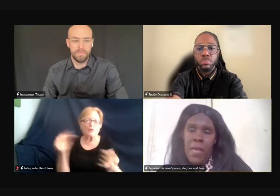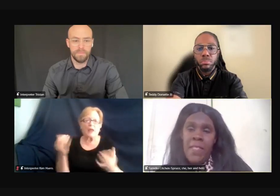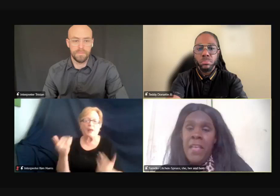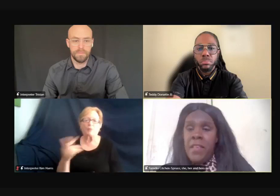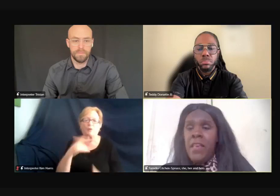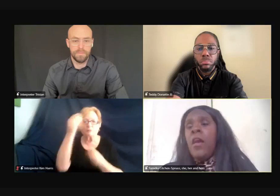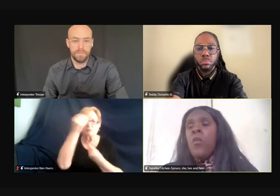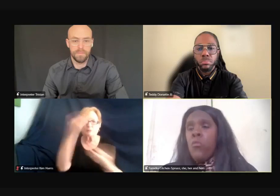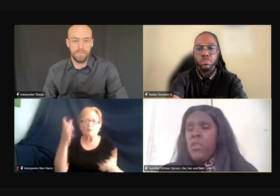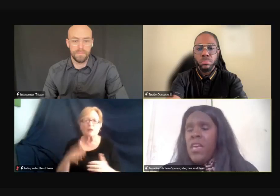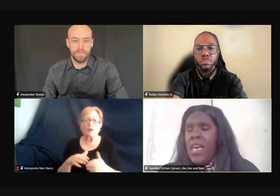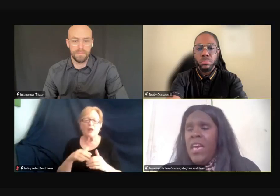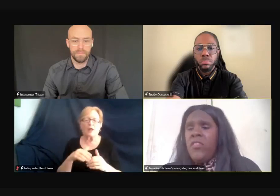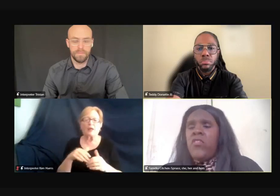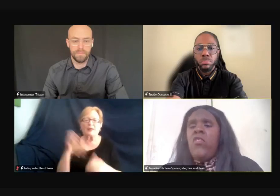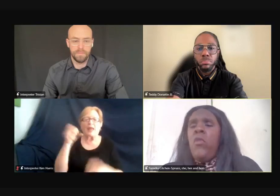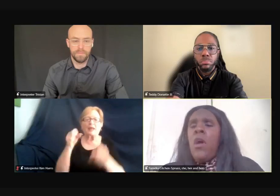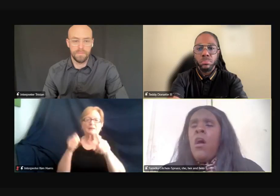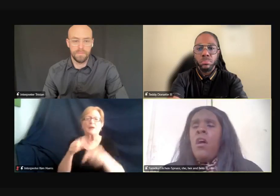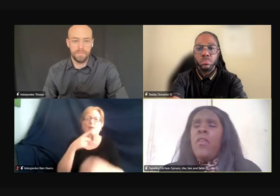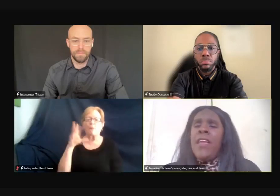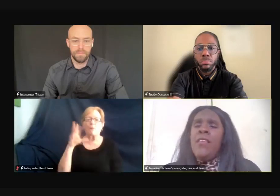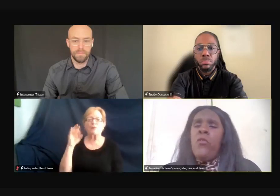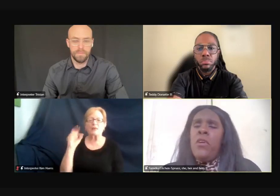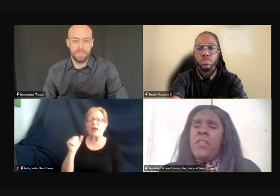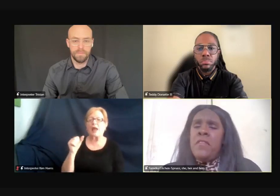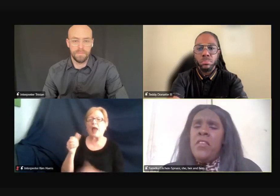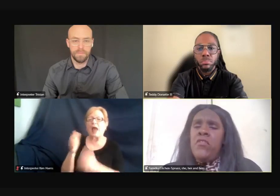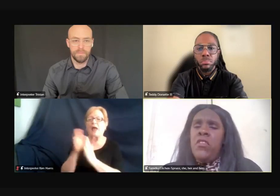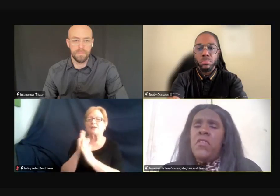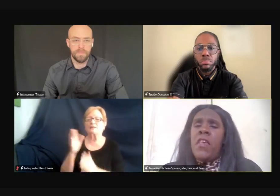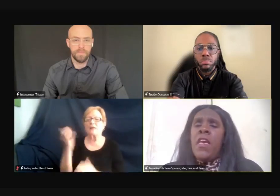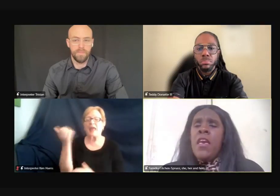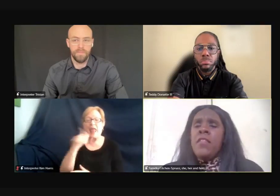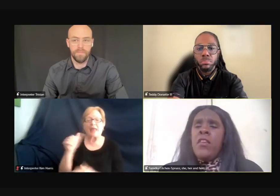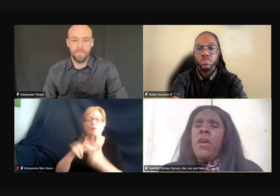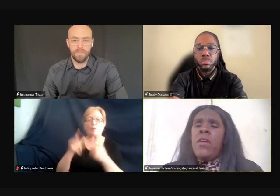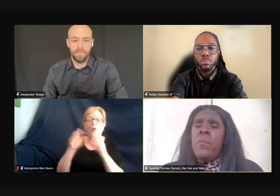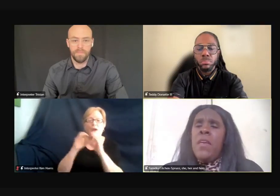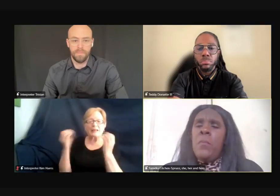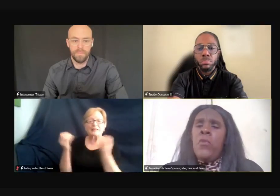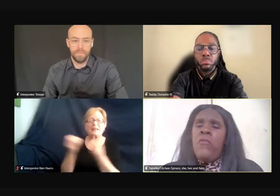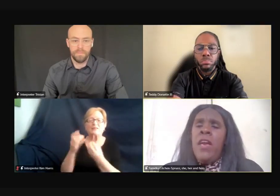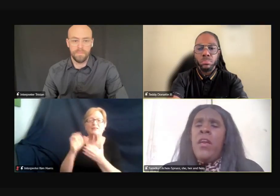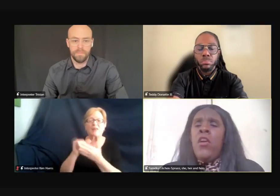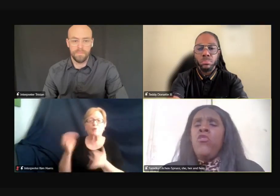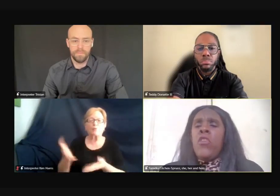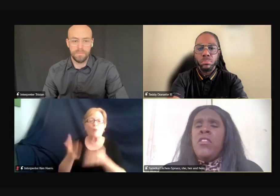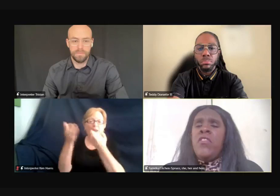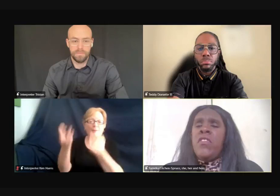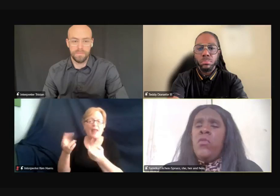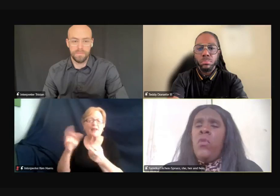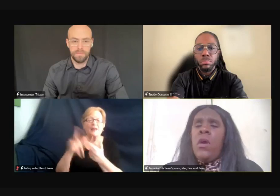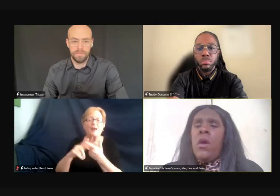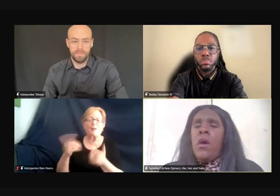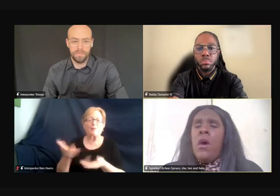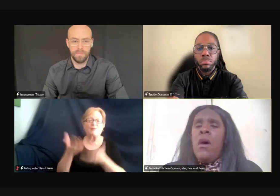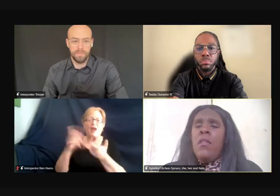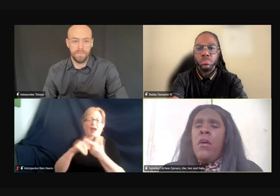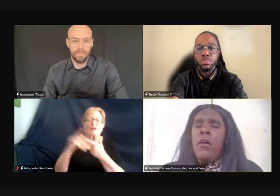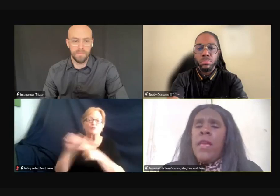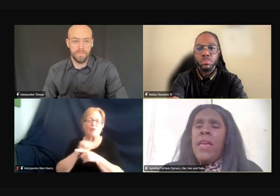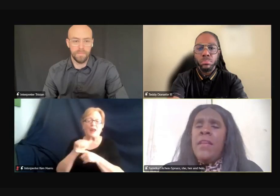Yeah, and I see Maria asks too, are there any organizations that you recommend that provide trainees to,